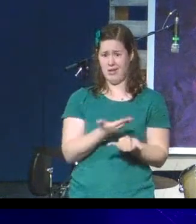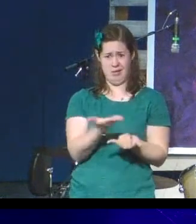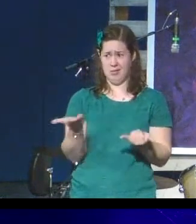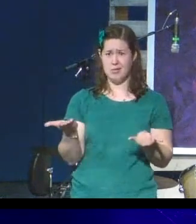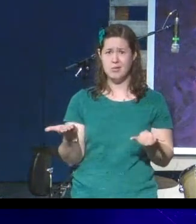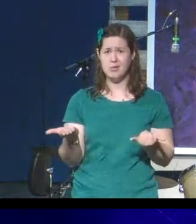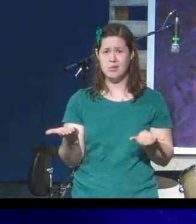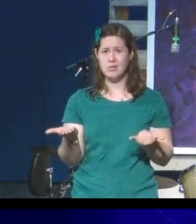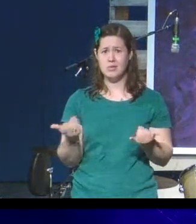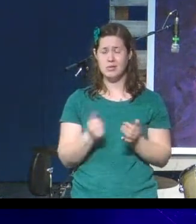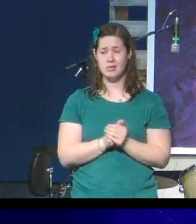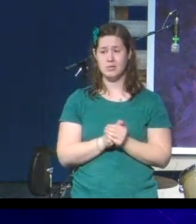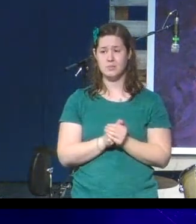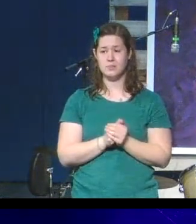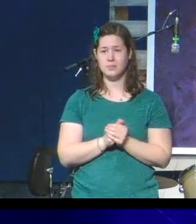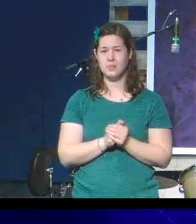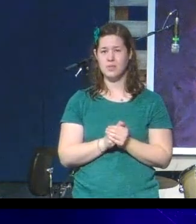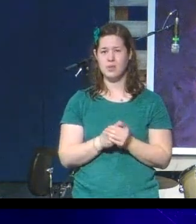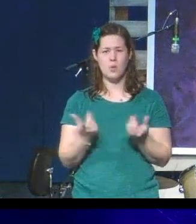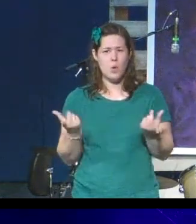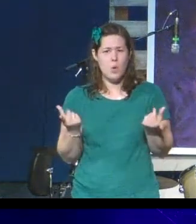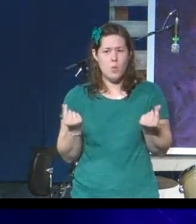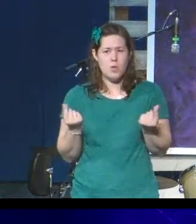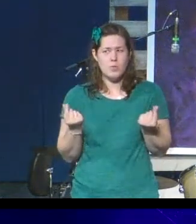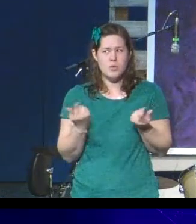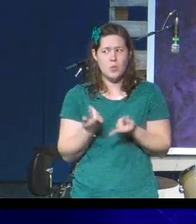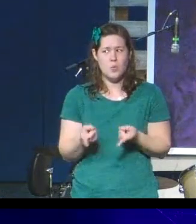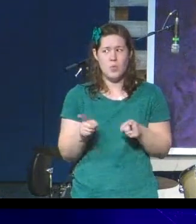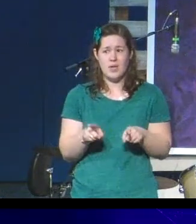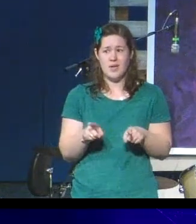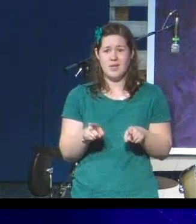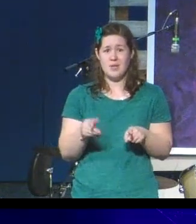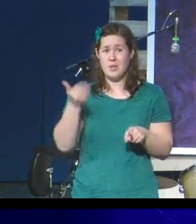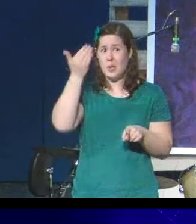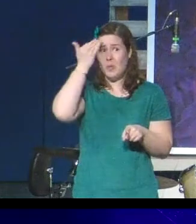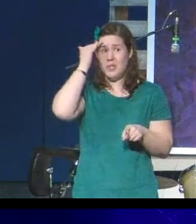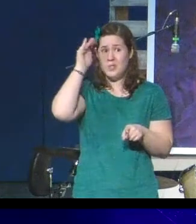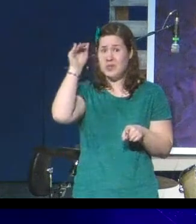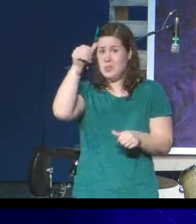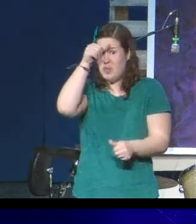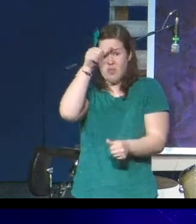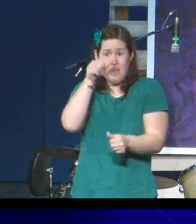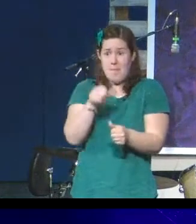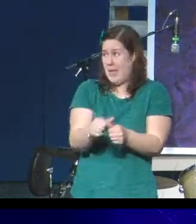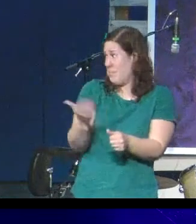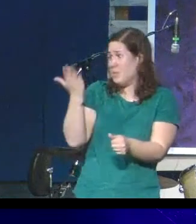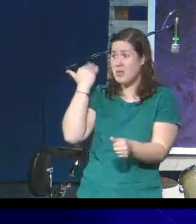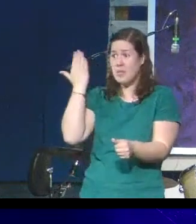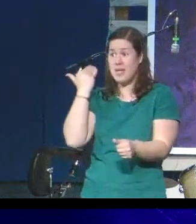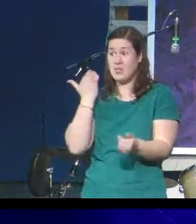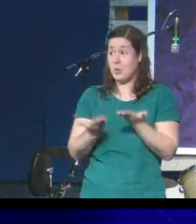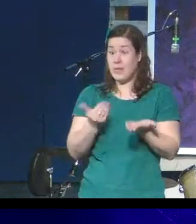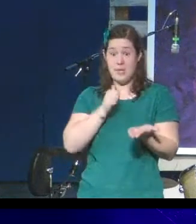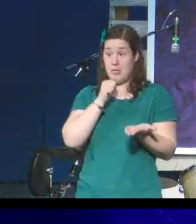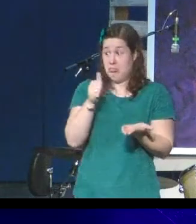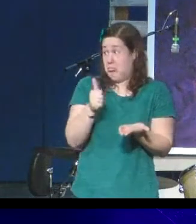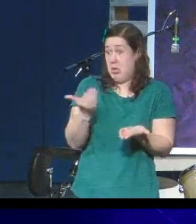What do we do when we don't remember the past, or maybe we weren't even there for it?